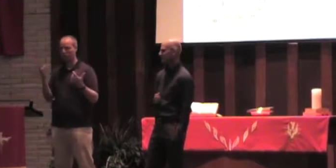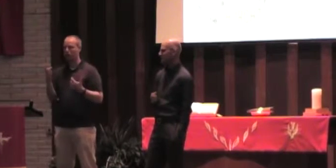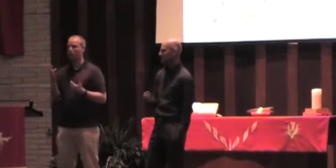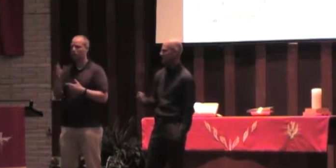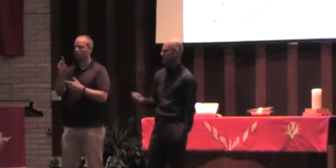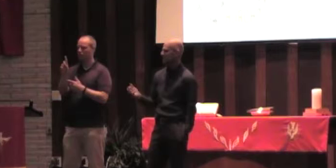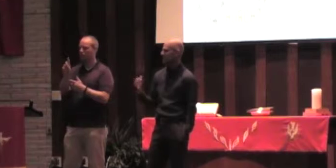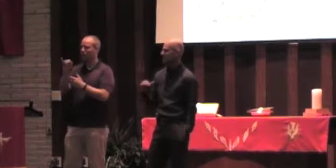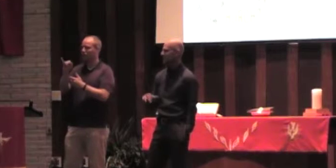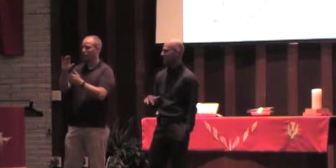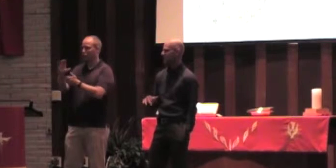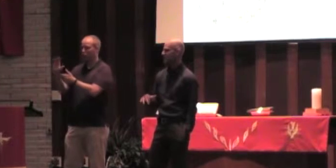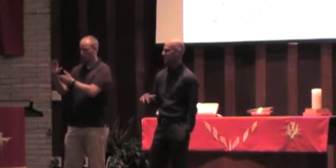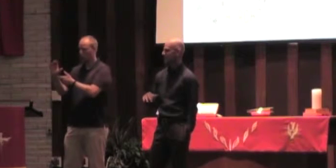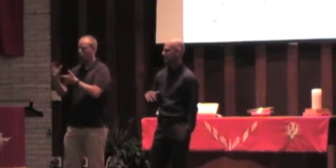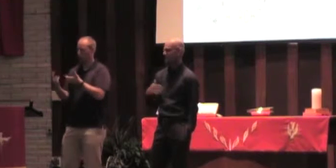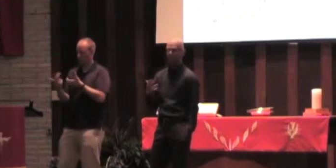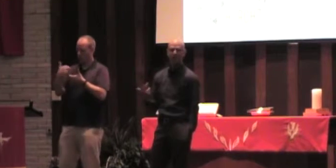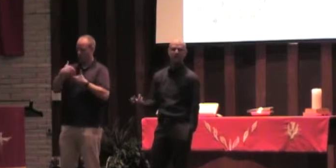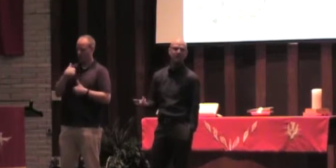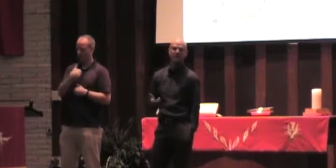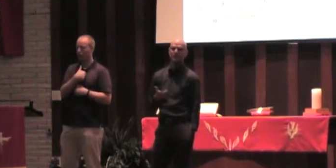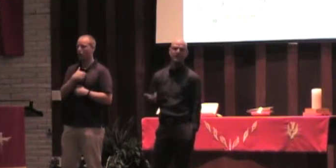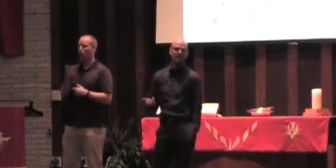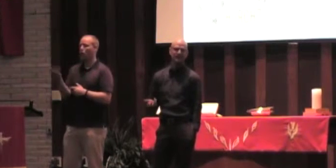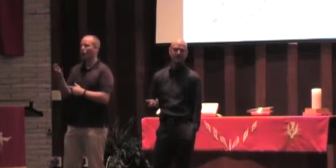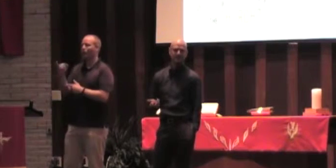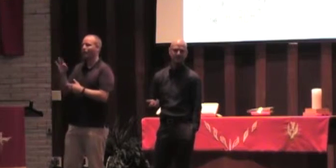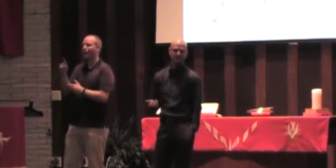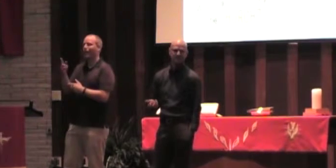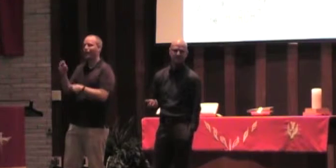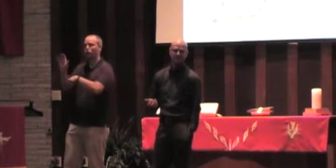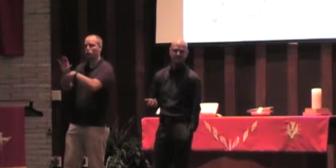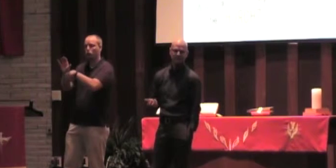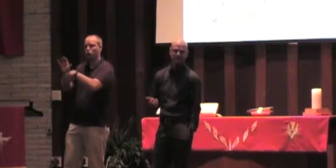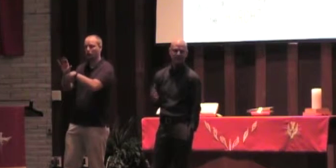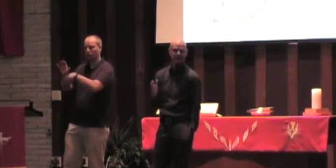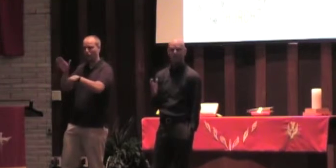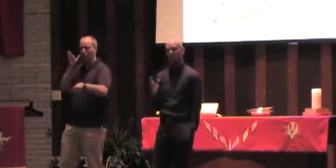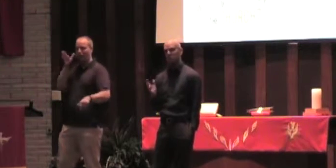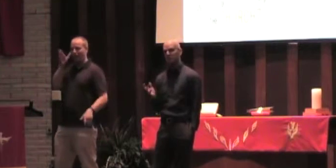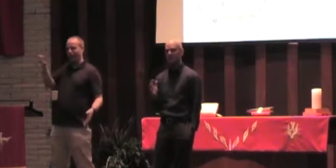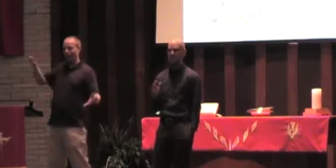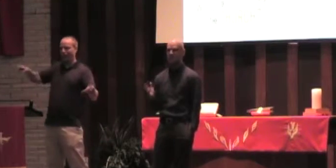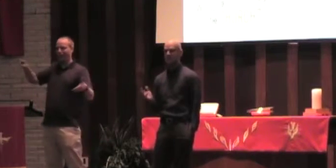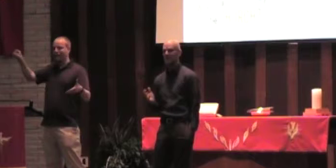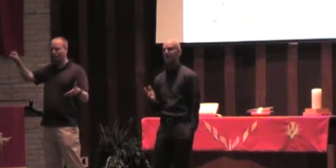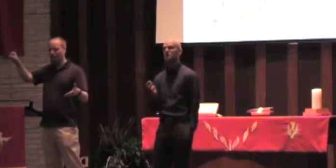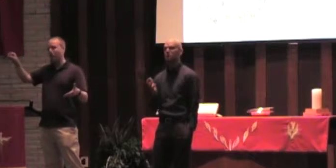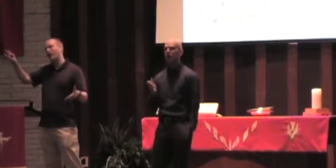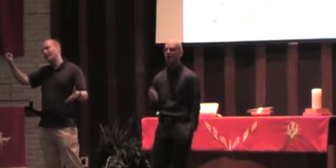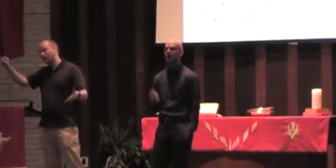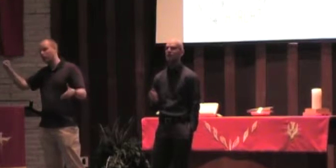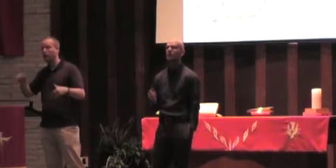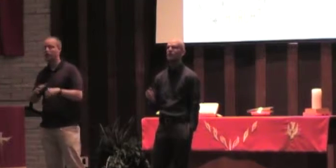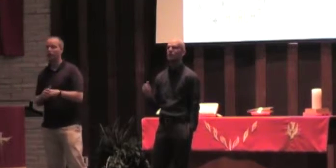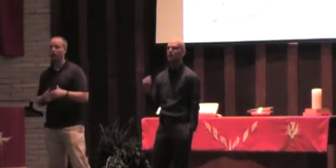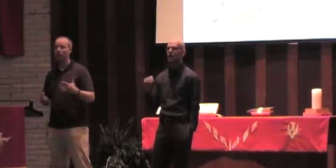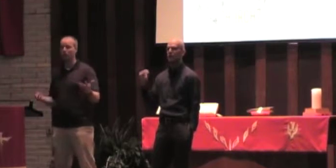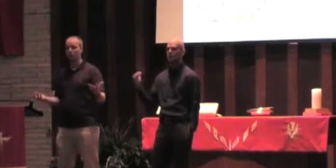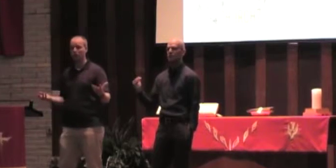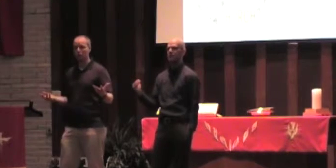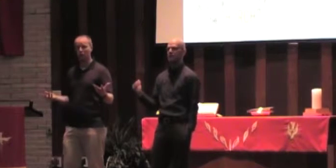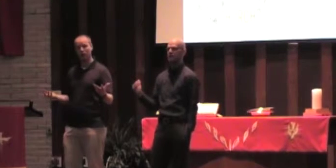International Community Church, to join us on the What the Church weekend. It's, you could say, it's practice